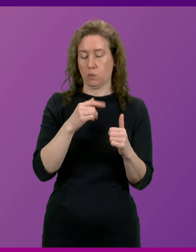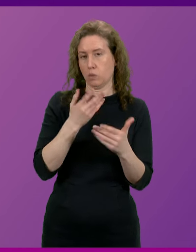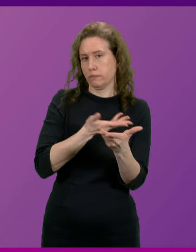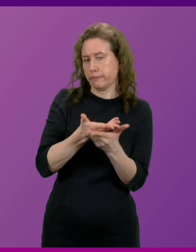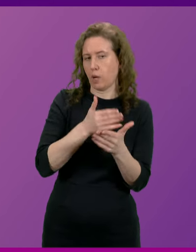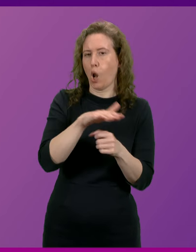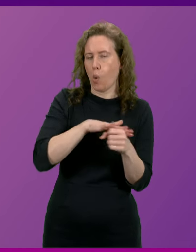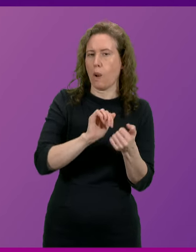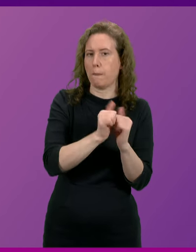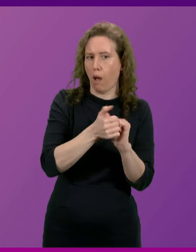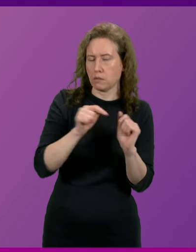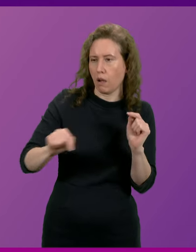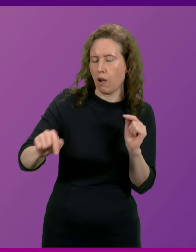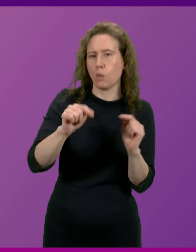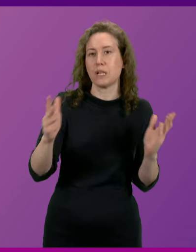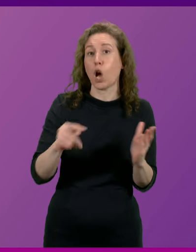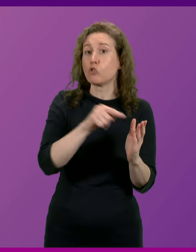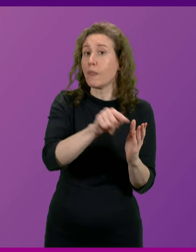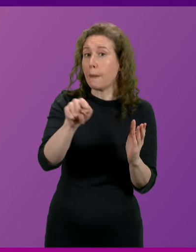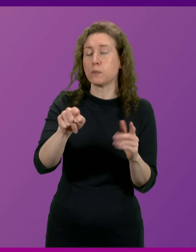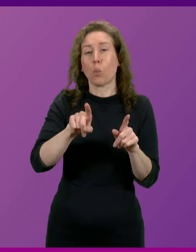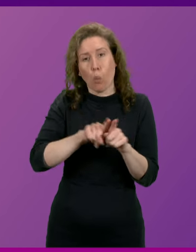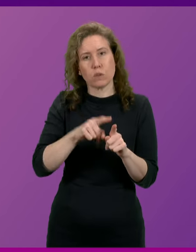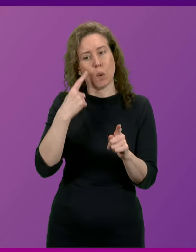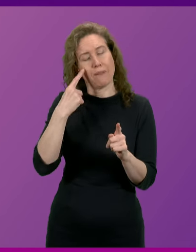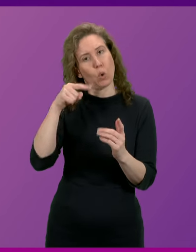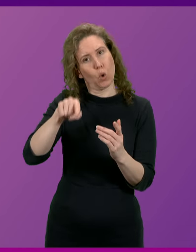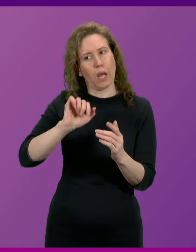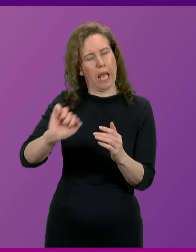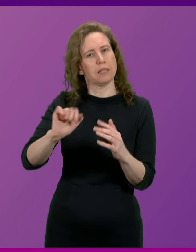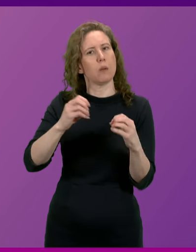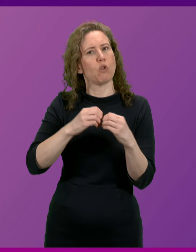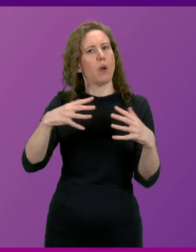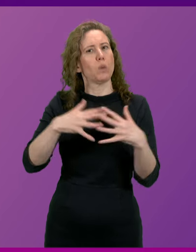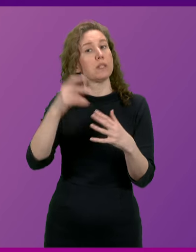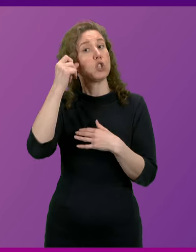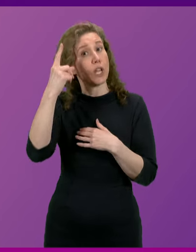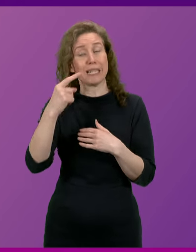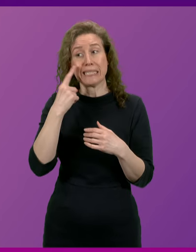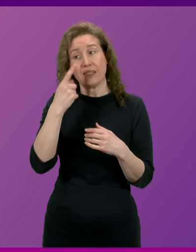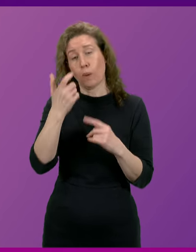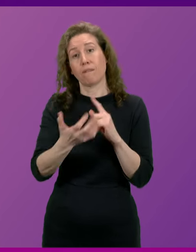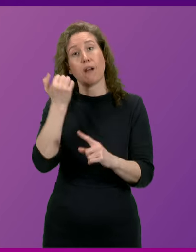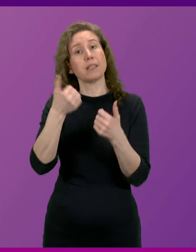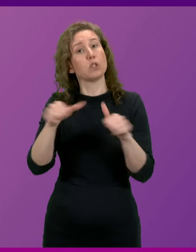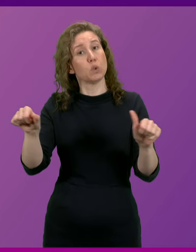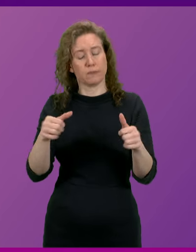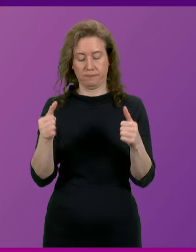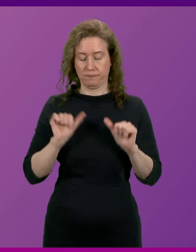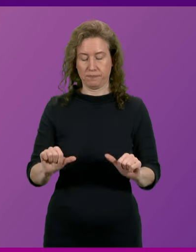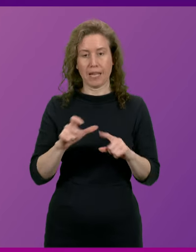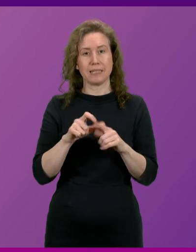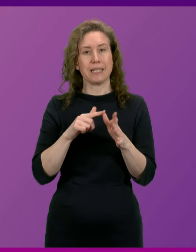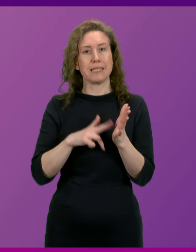as part of the Ayrshire growth deal. would encourage them to also take a look at the suggestion that Brian Whittle has made and let's see if we can find a resolution. Daniel Johnson.